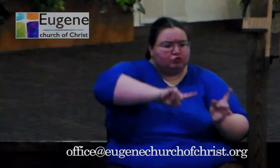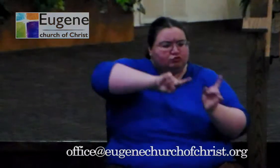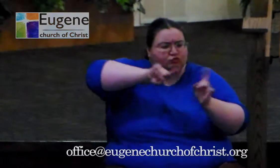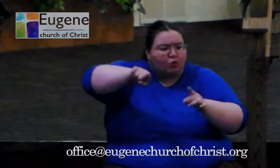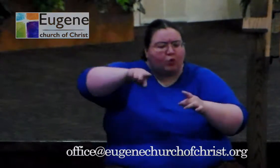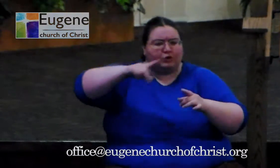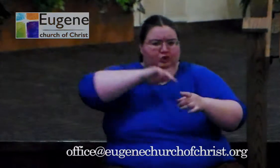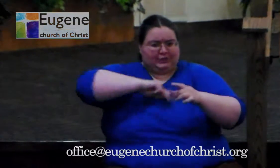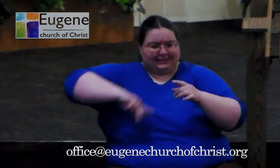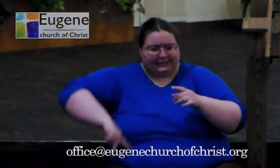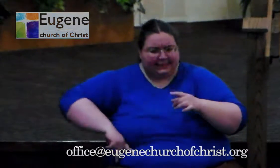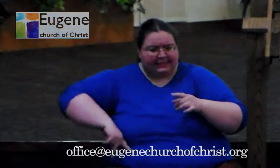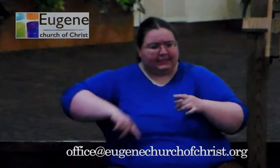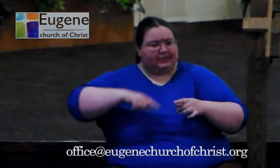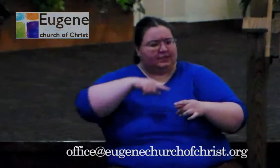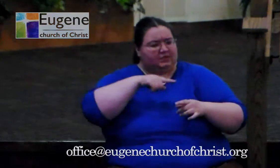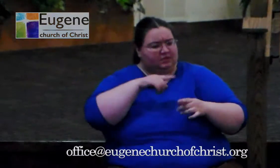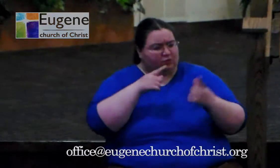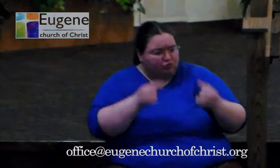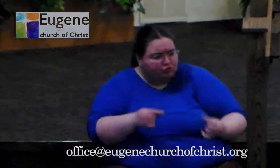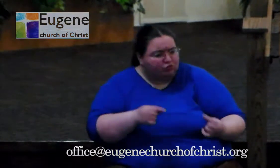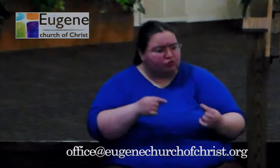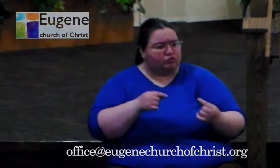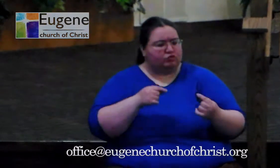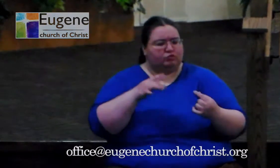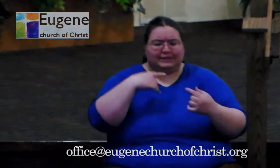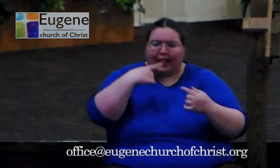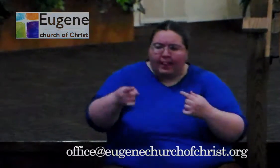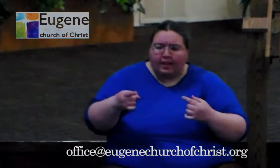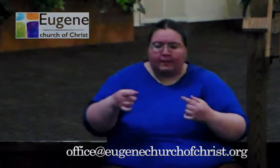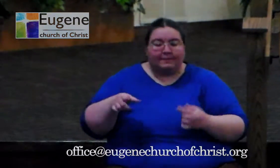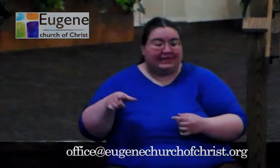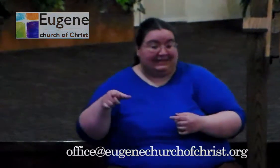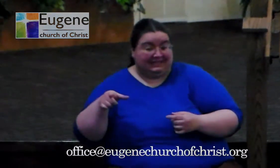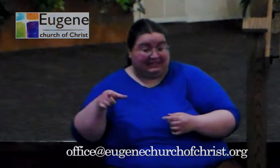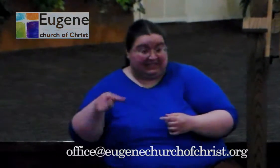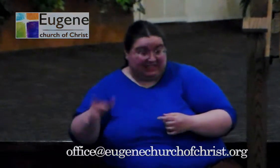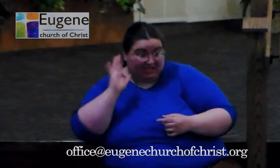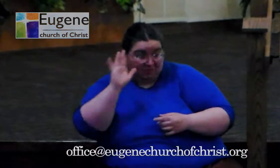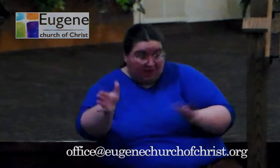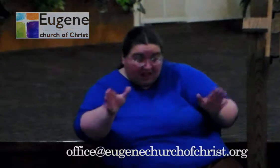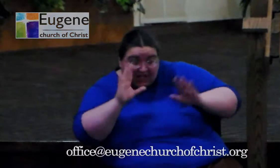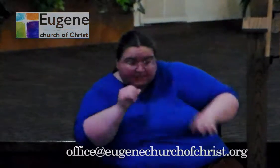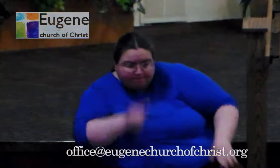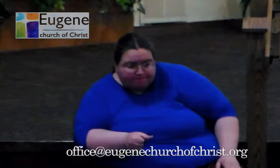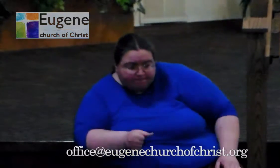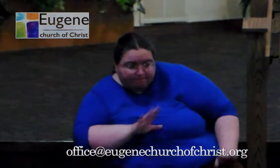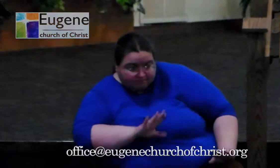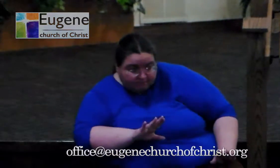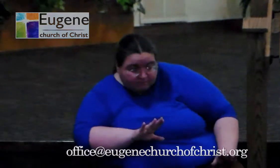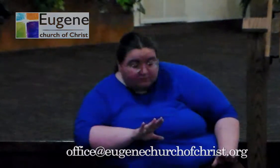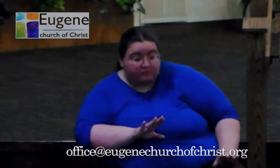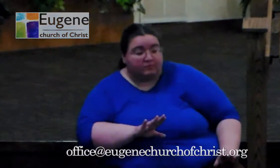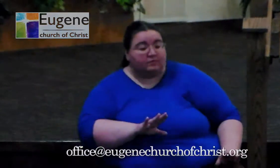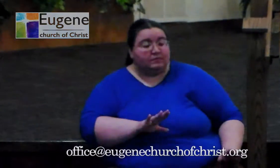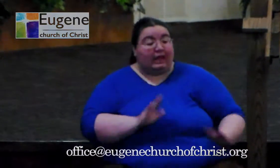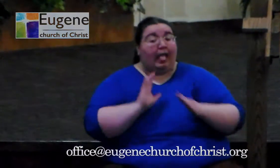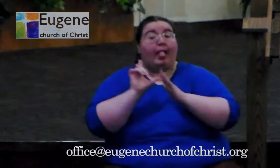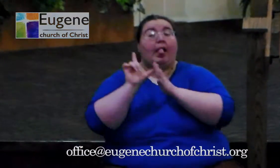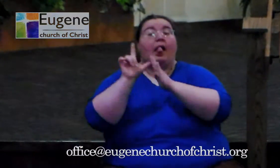and by the way, he's not going to listen to you at first. Now, eventually, you're going to find yourself with freed people, but it's not going to